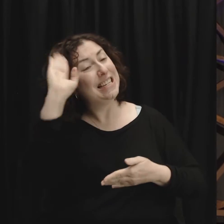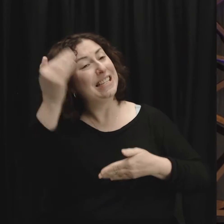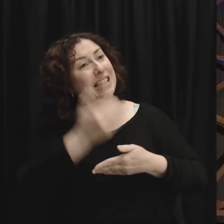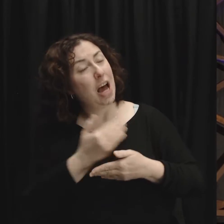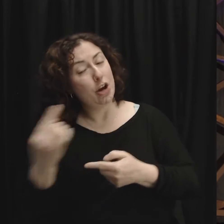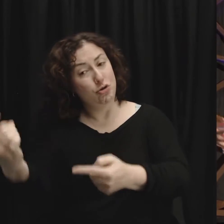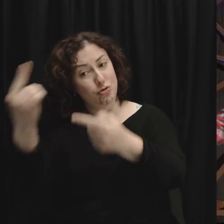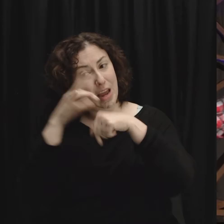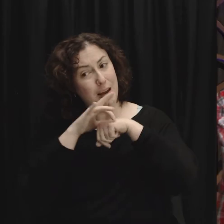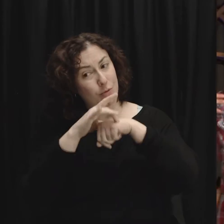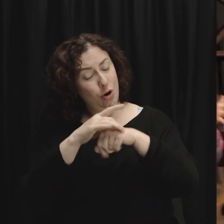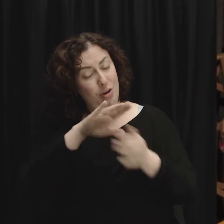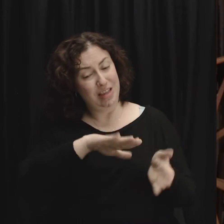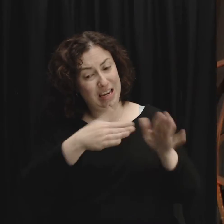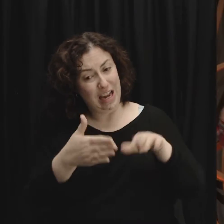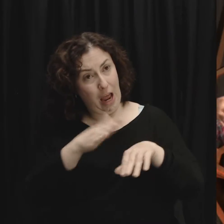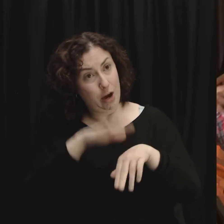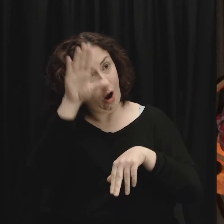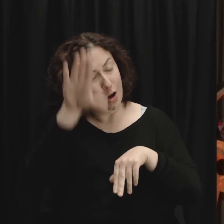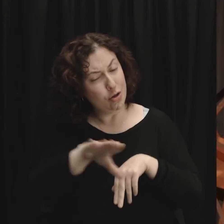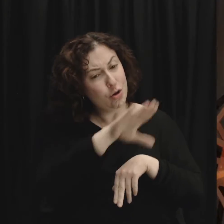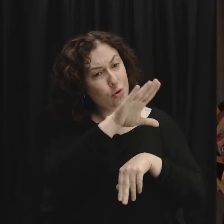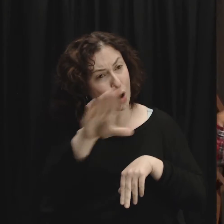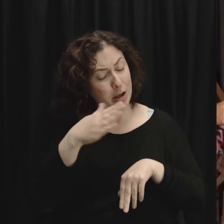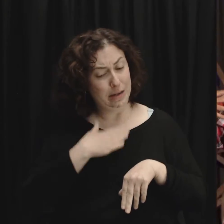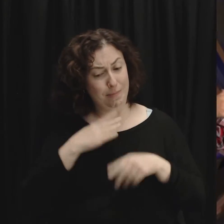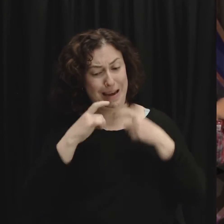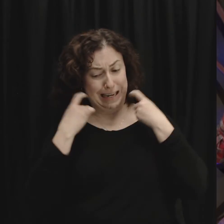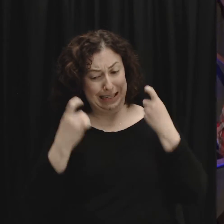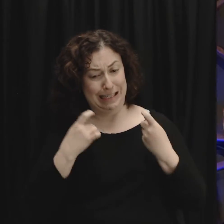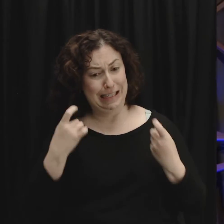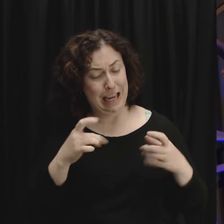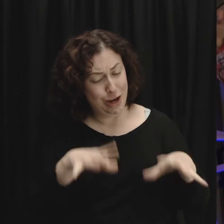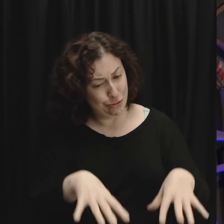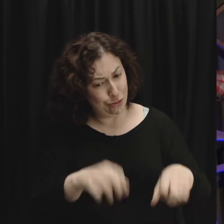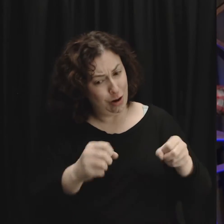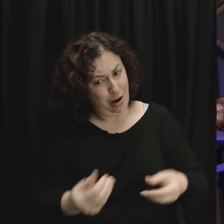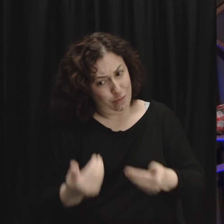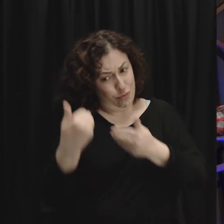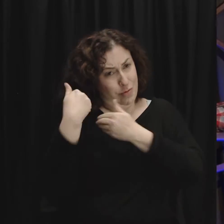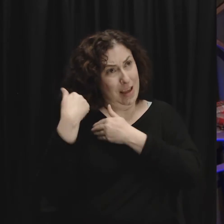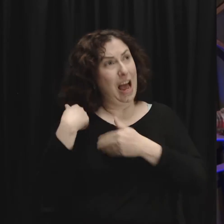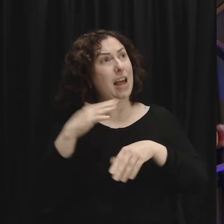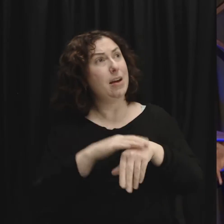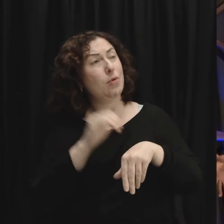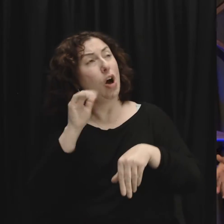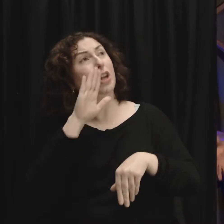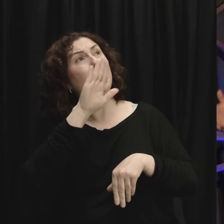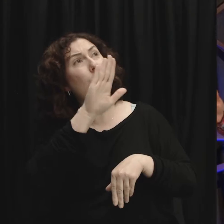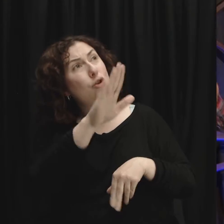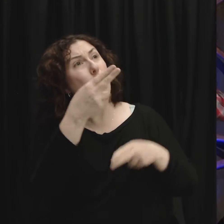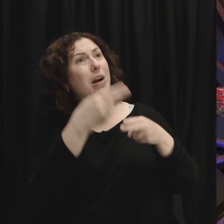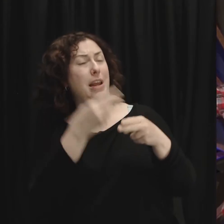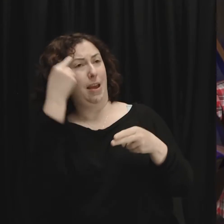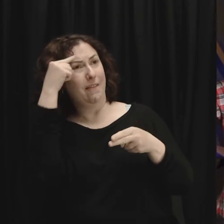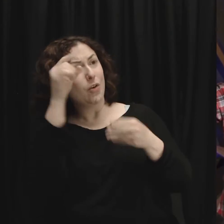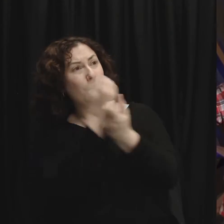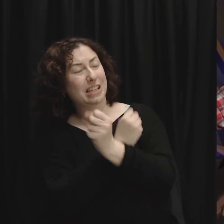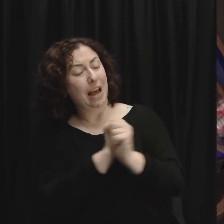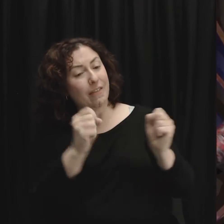died on a cross. You took my sin upon yourself and I am calling upon your name for salvation. I believe you are